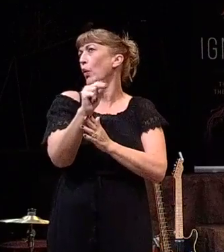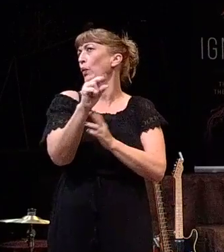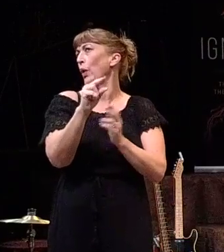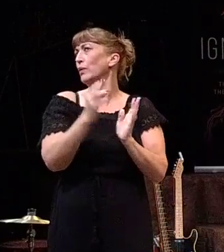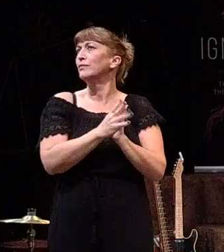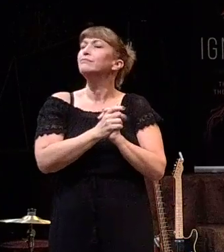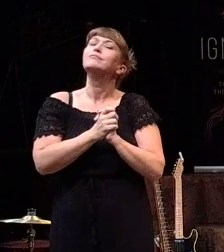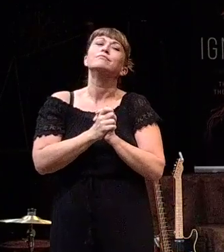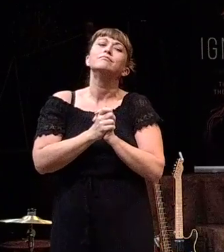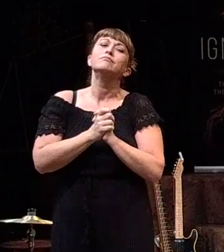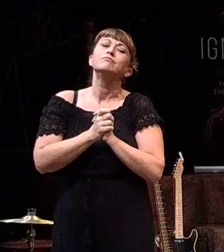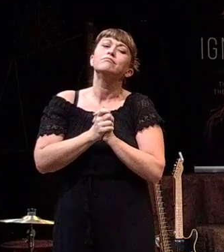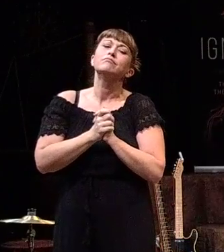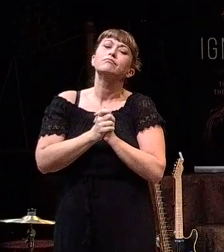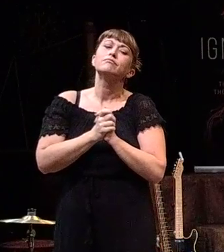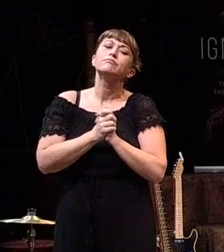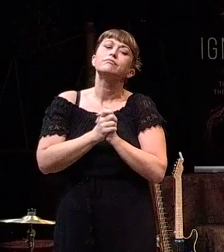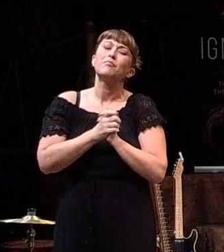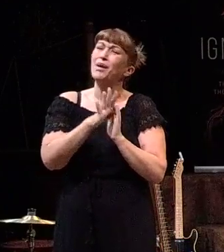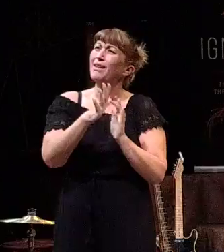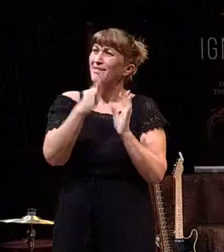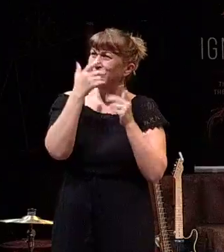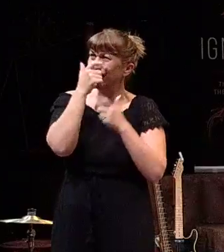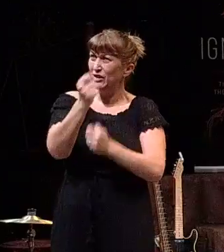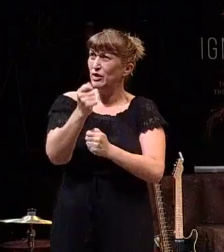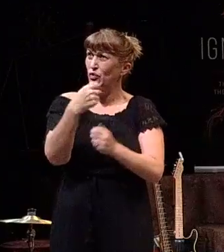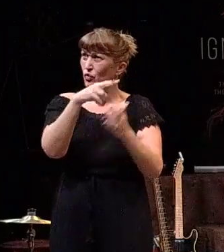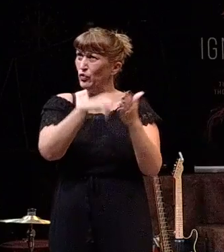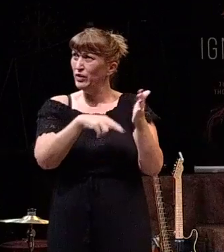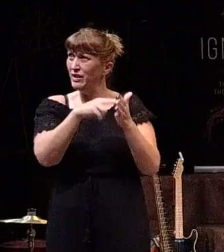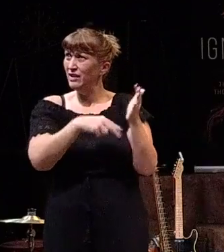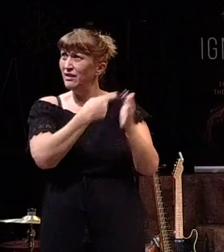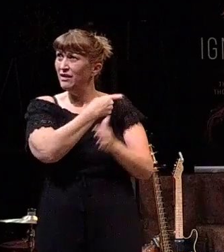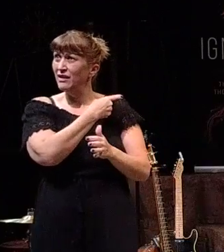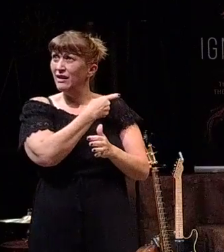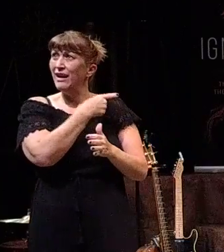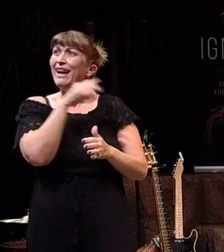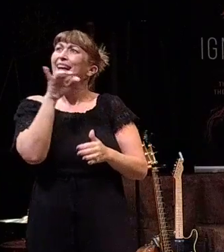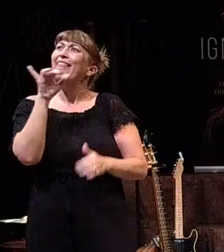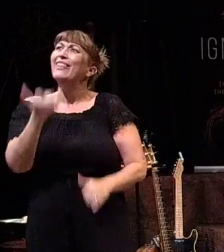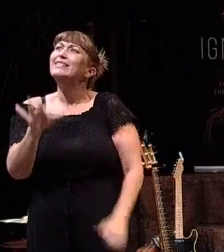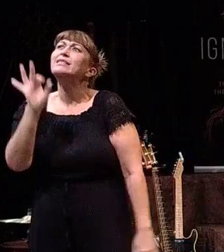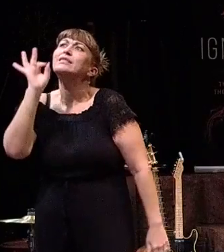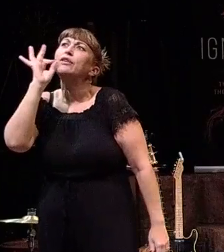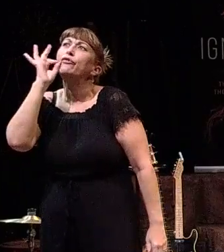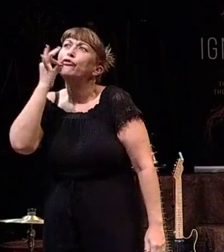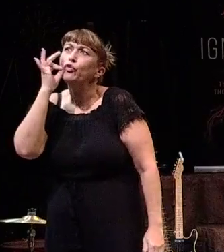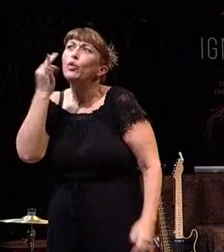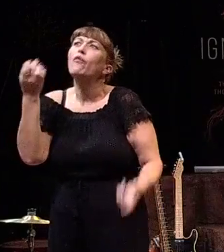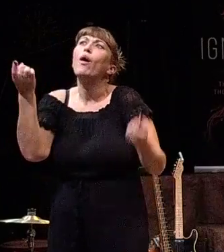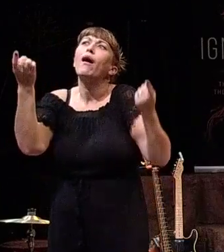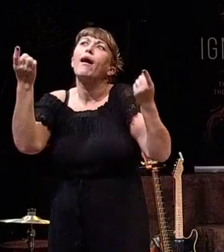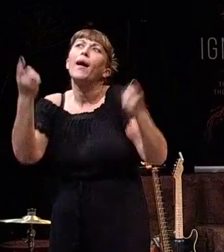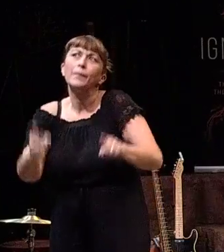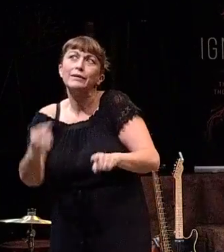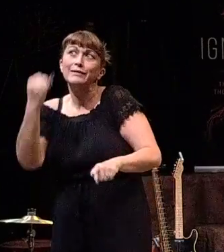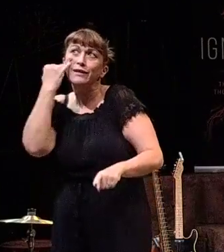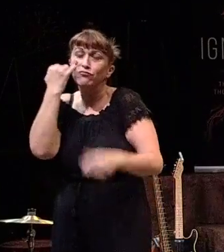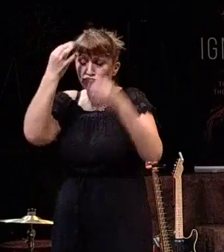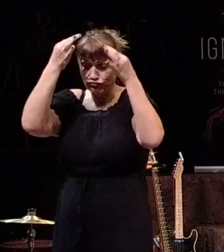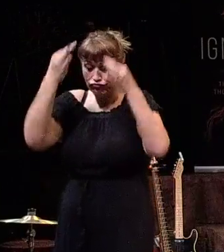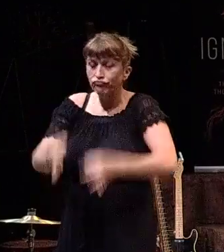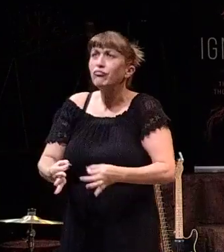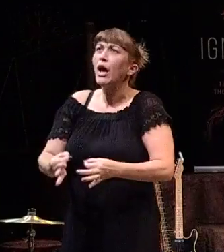But the interesting thing is reading in this context, it's saying that this is the fruit of what happens. If you choose to live